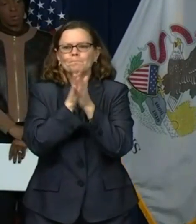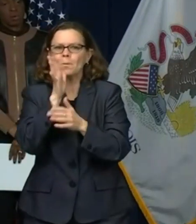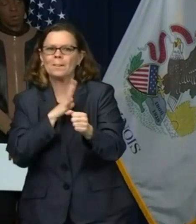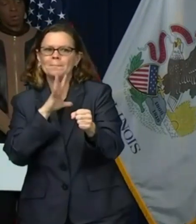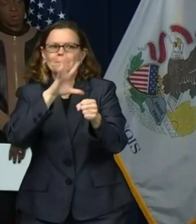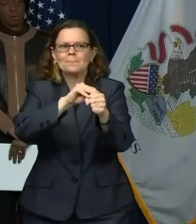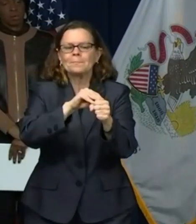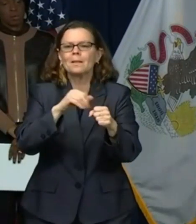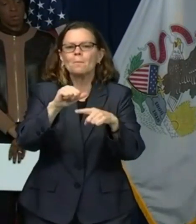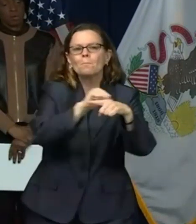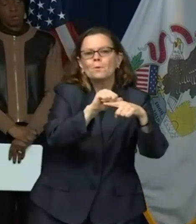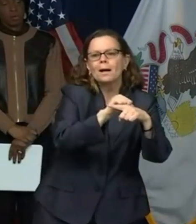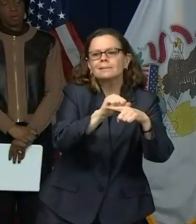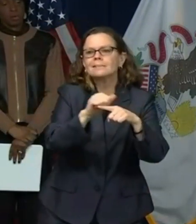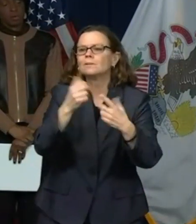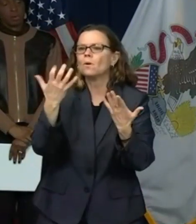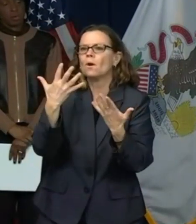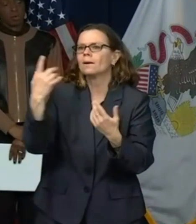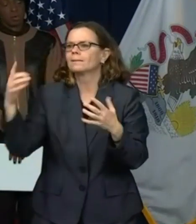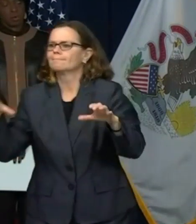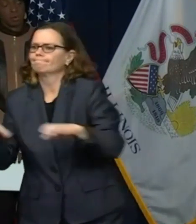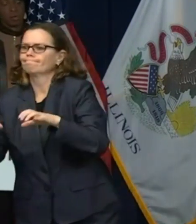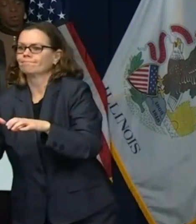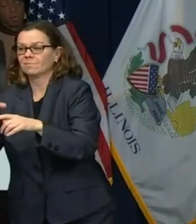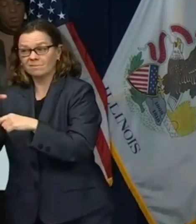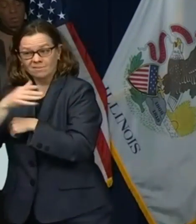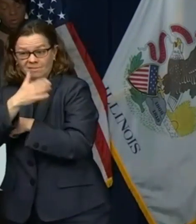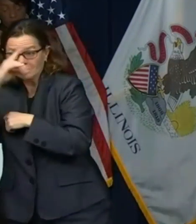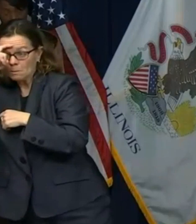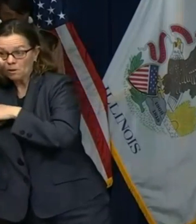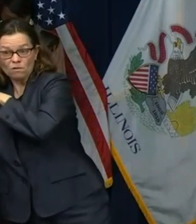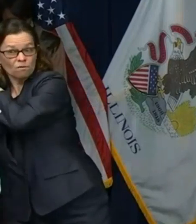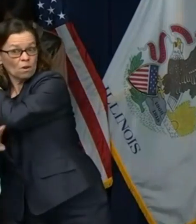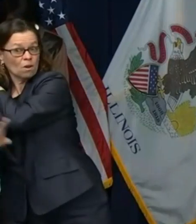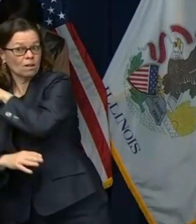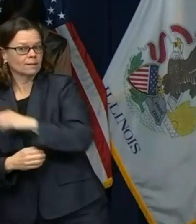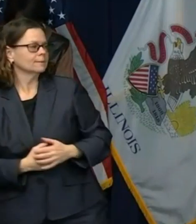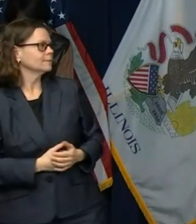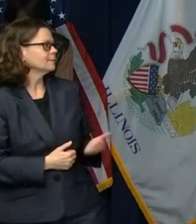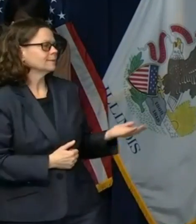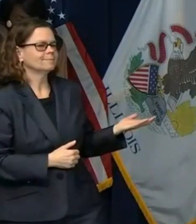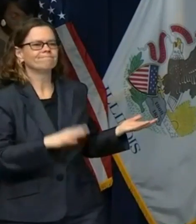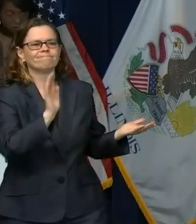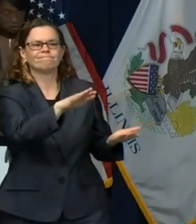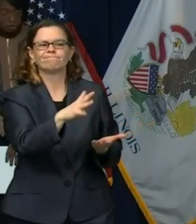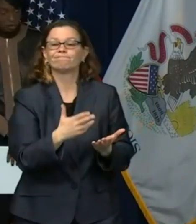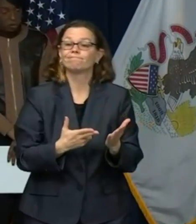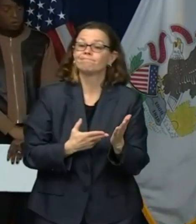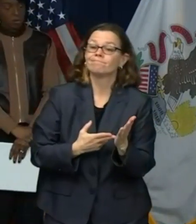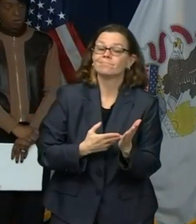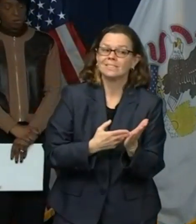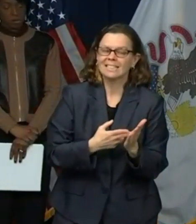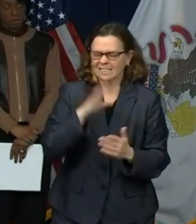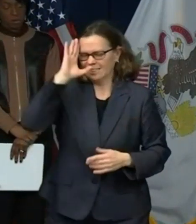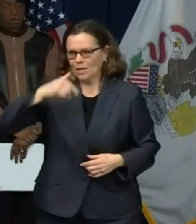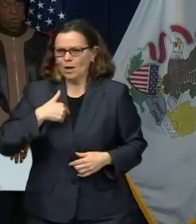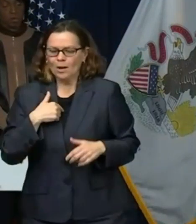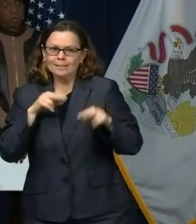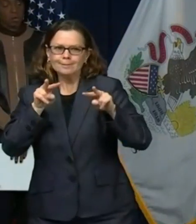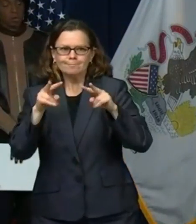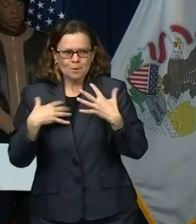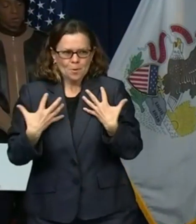summer and fall? You know, I'm anxious to find out the answers to those things, but those answers just aren't clear yet.